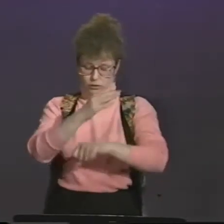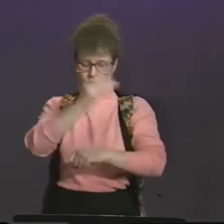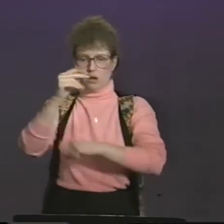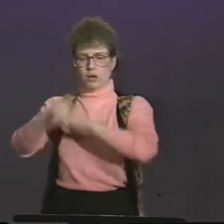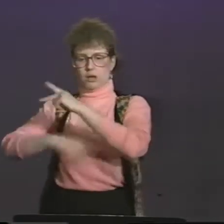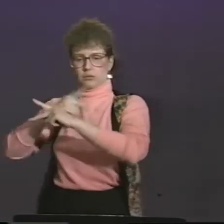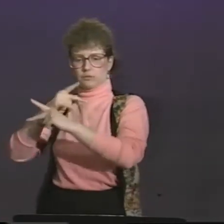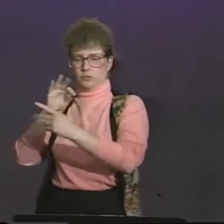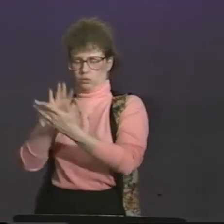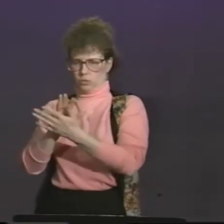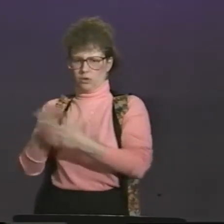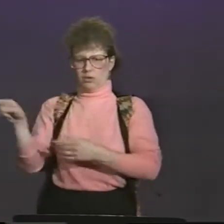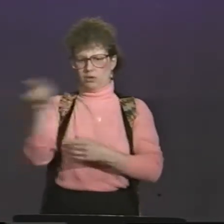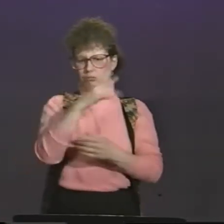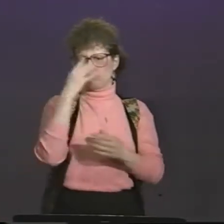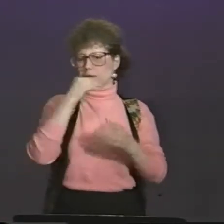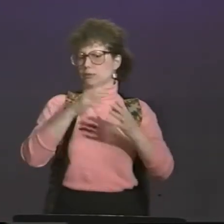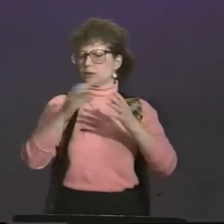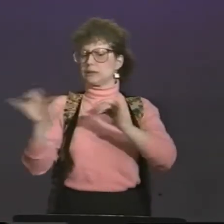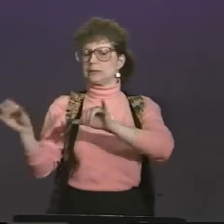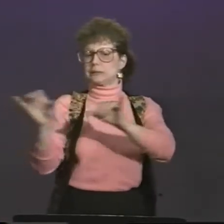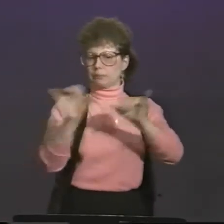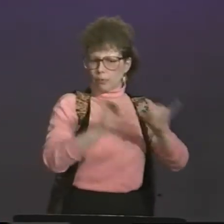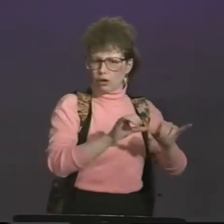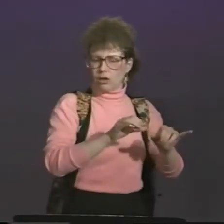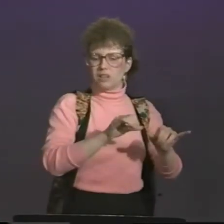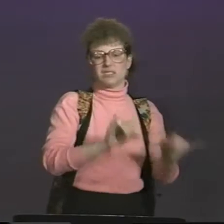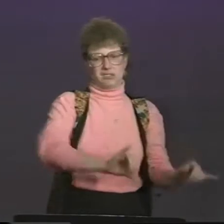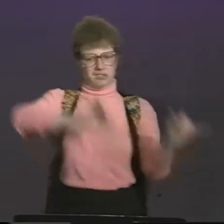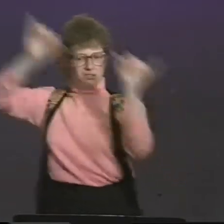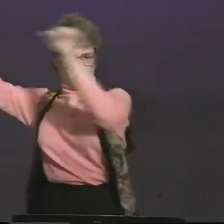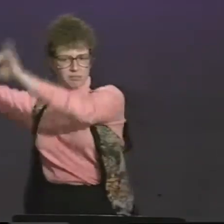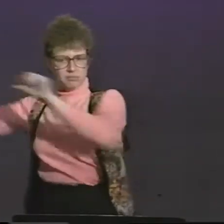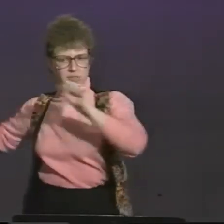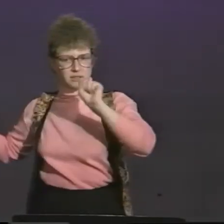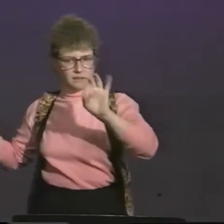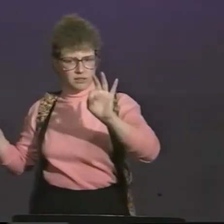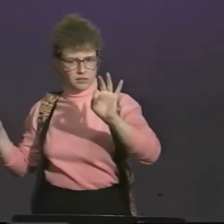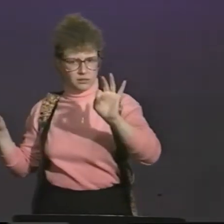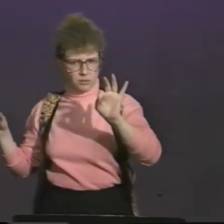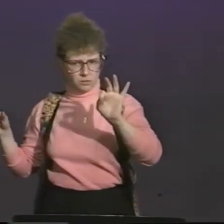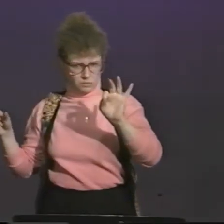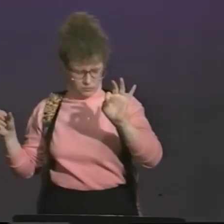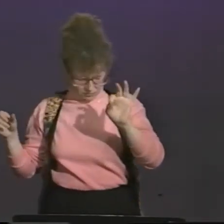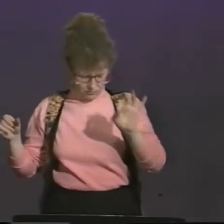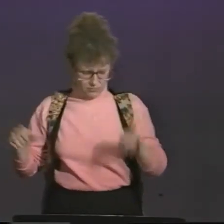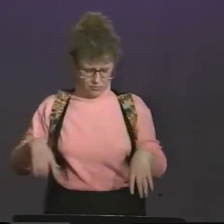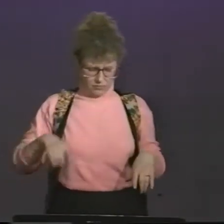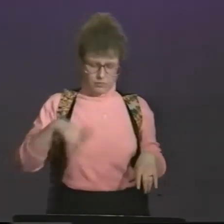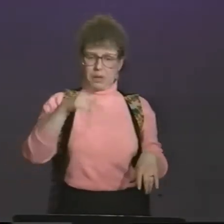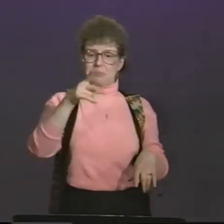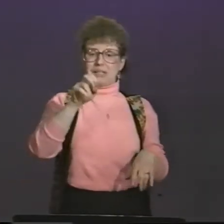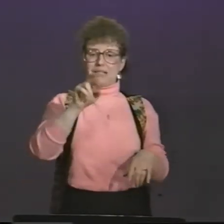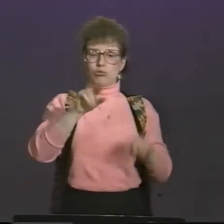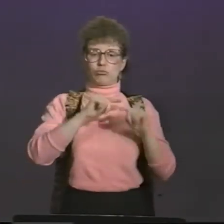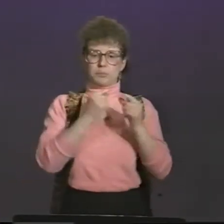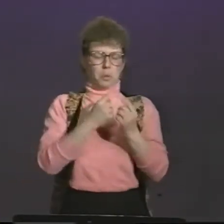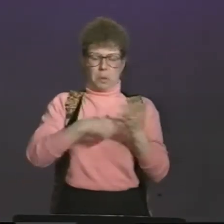Peer group, occupation, and kind of school, those tended to be quite similar to each other as well as to the San